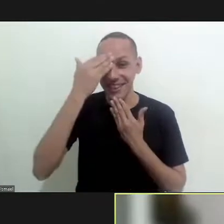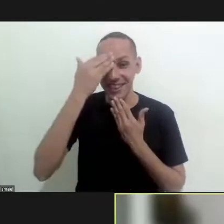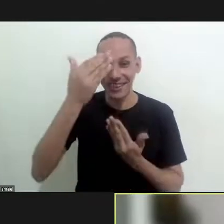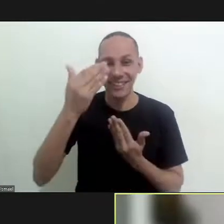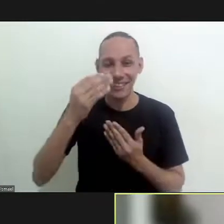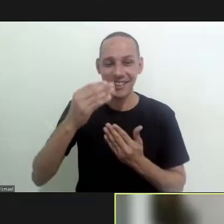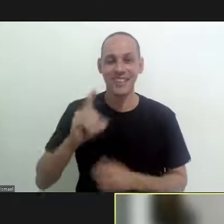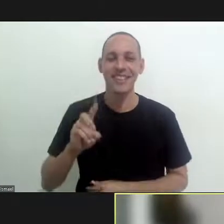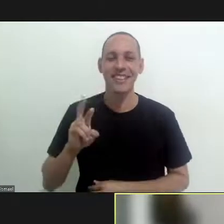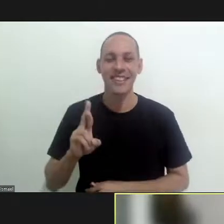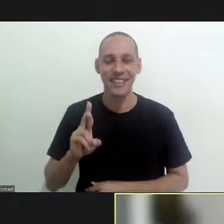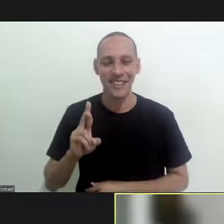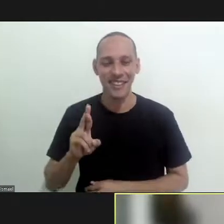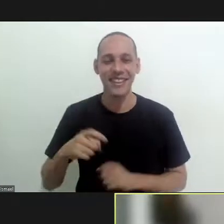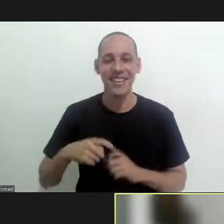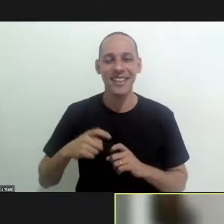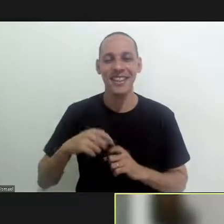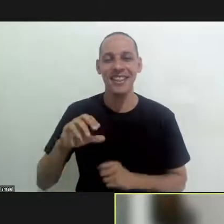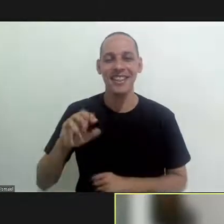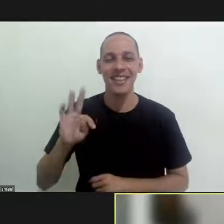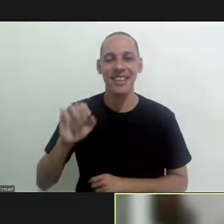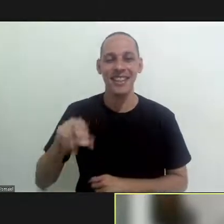Thank you very much Dr. Trania.